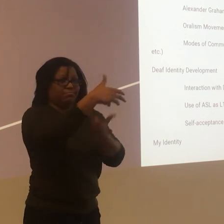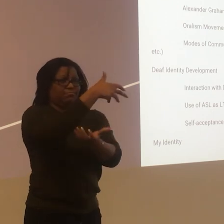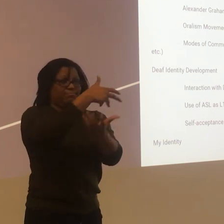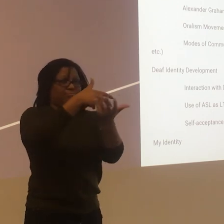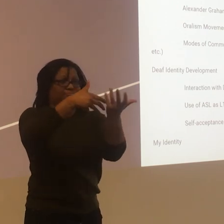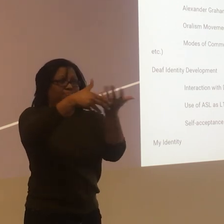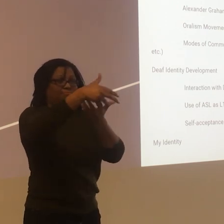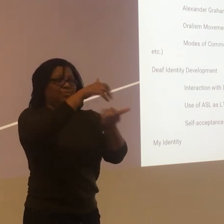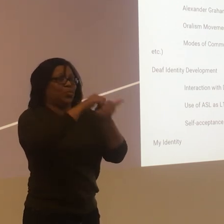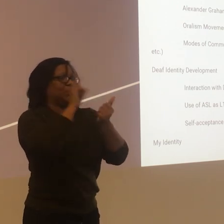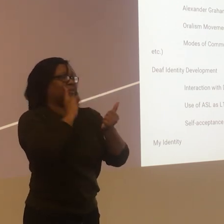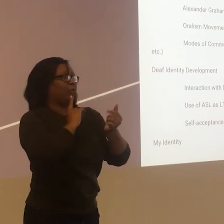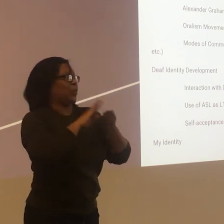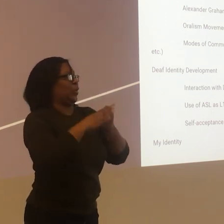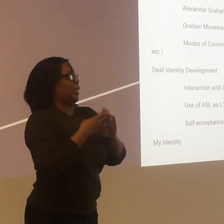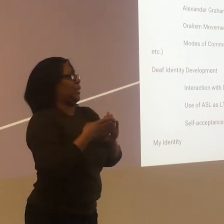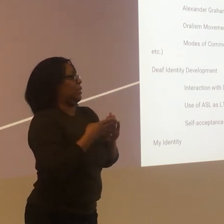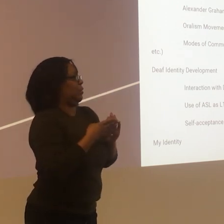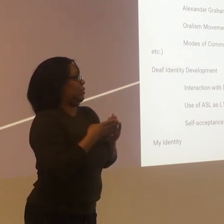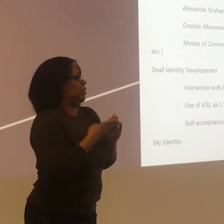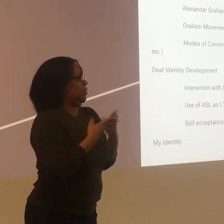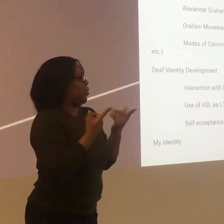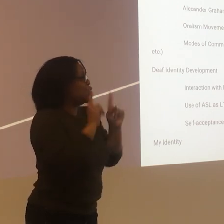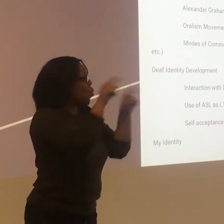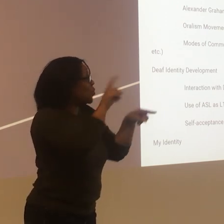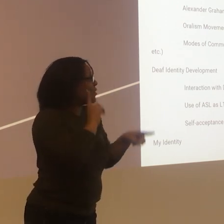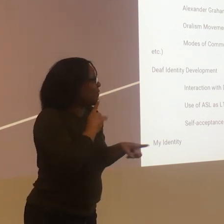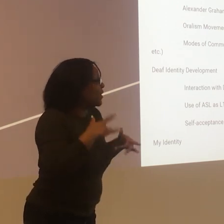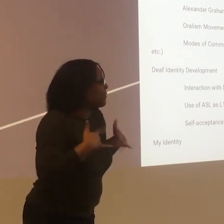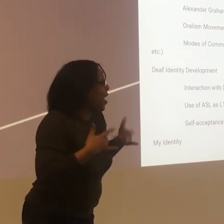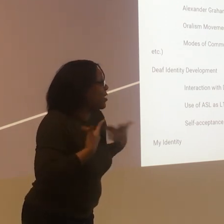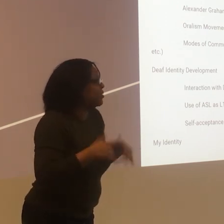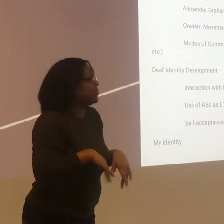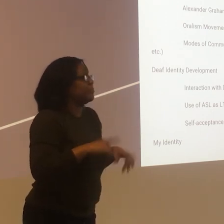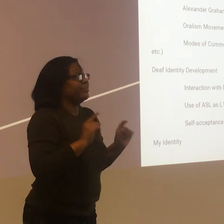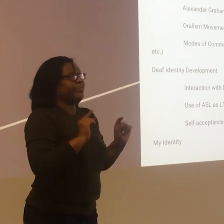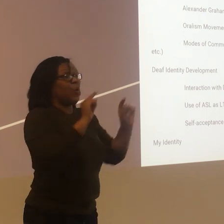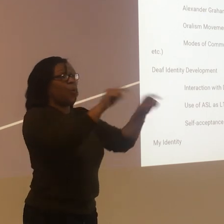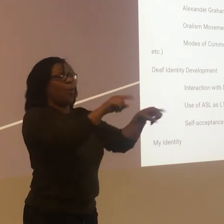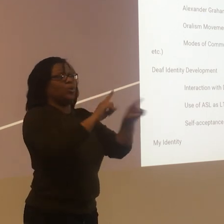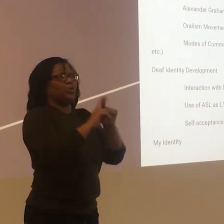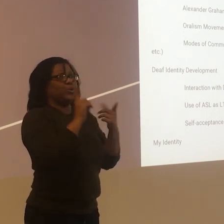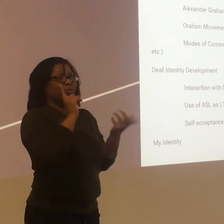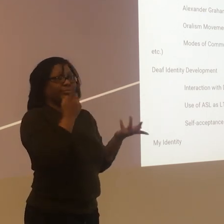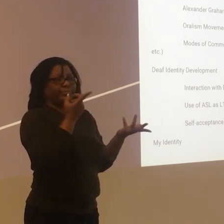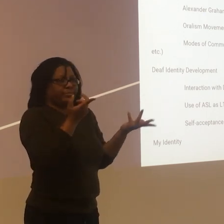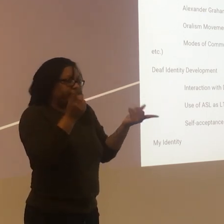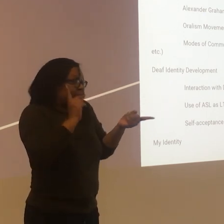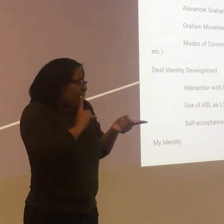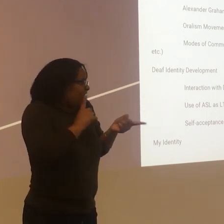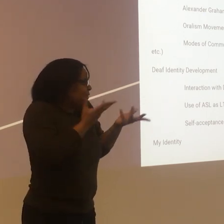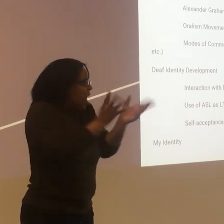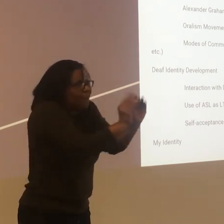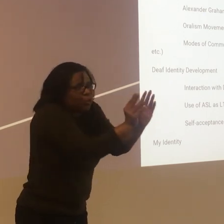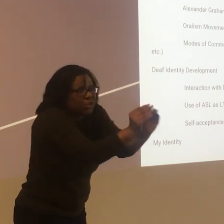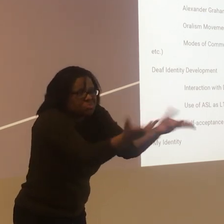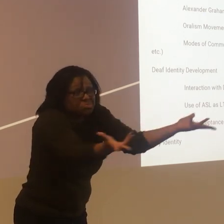Also, just hanging out or getting around the deaf community. Go to deaf events. Go to deaf